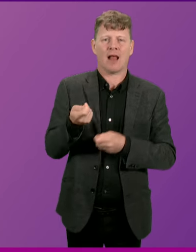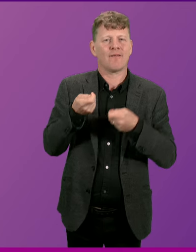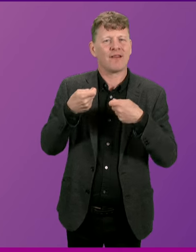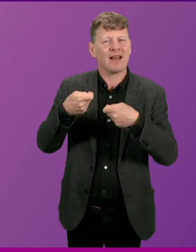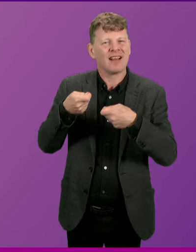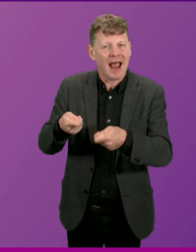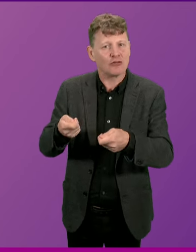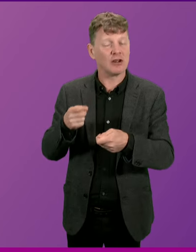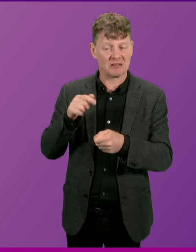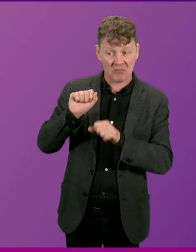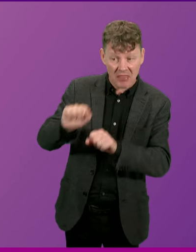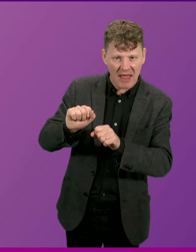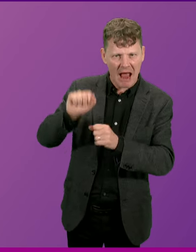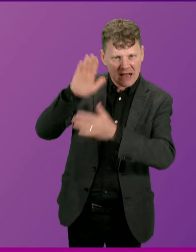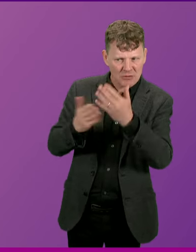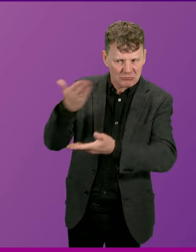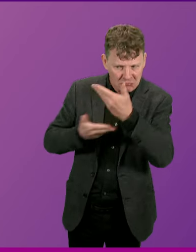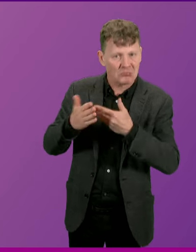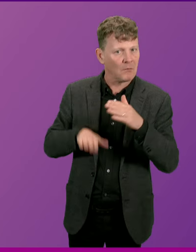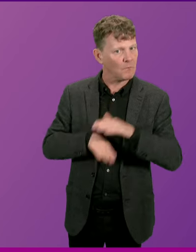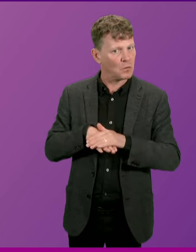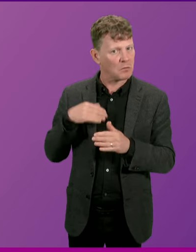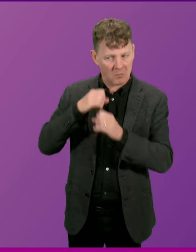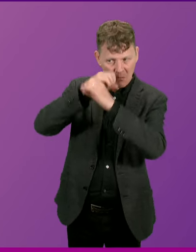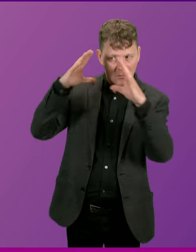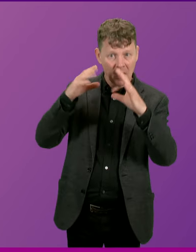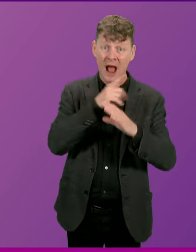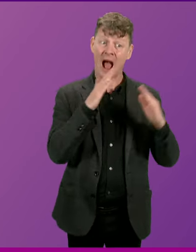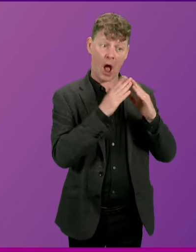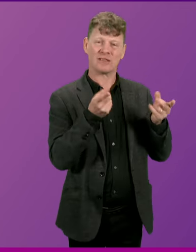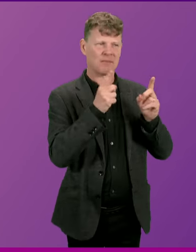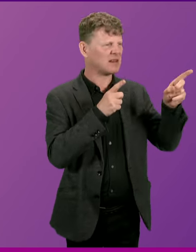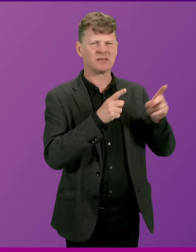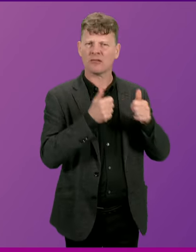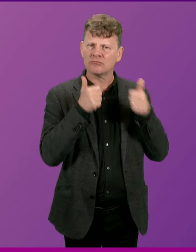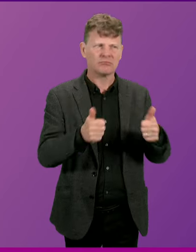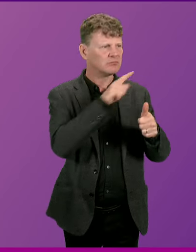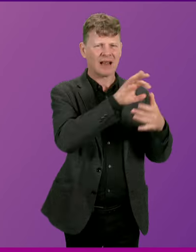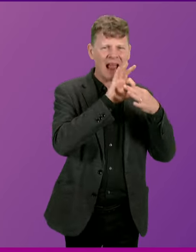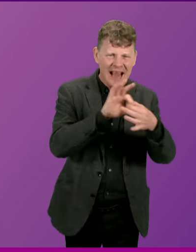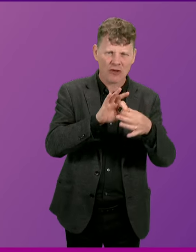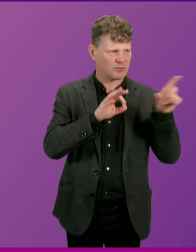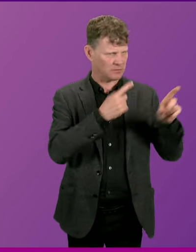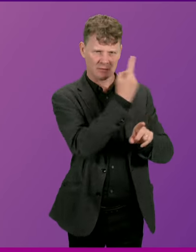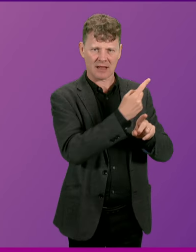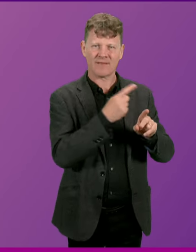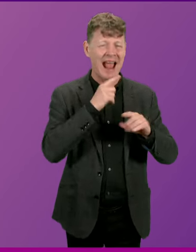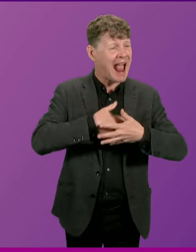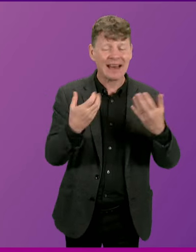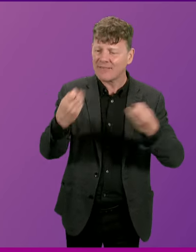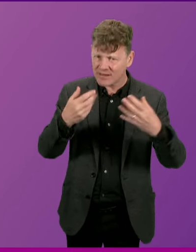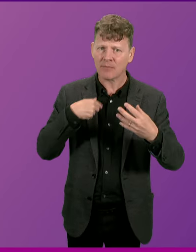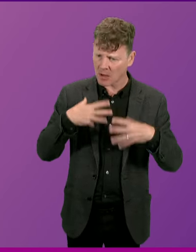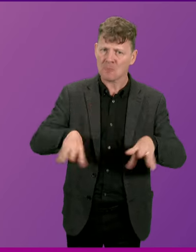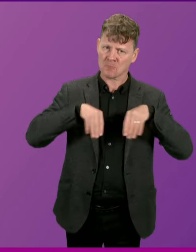in full. And I'll continue to work with the Housing Minister, who has been exemplary in his engagement, to ensure we take any feedback on board.